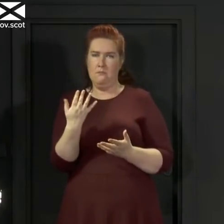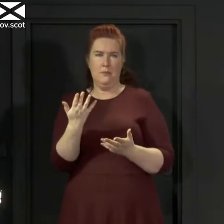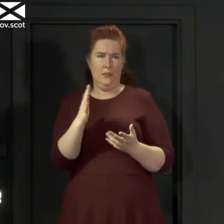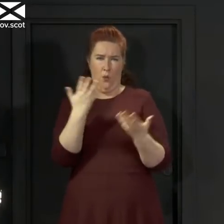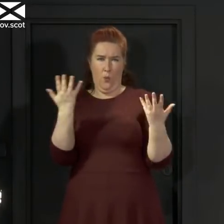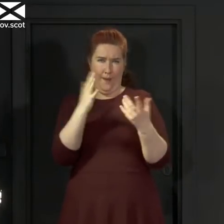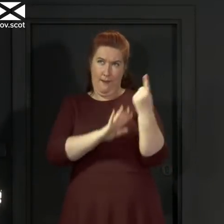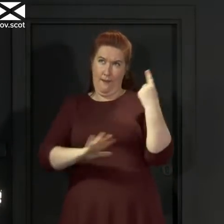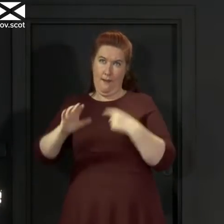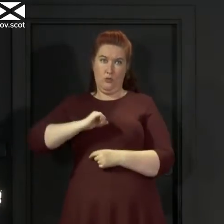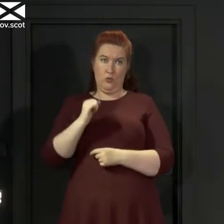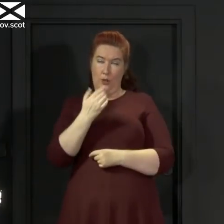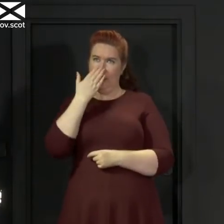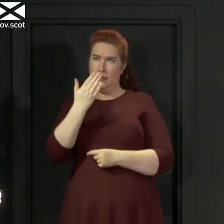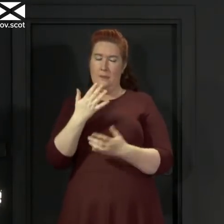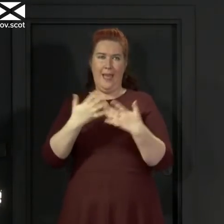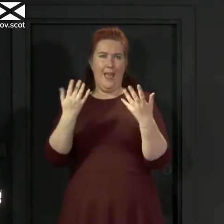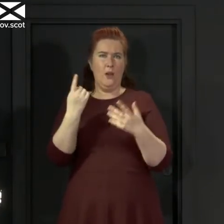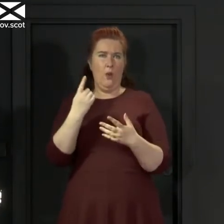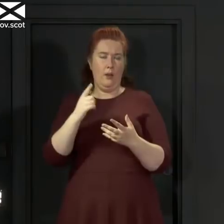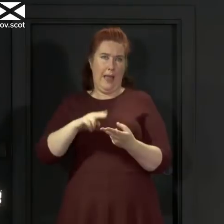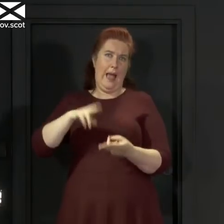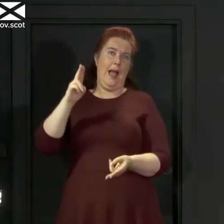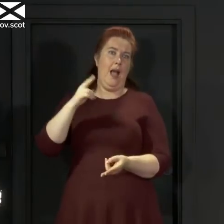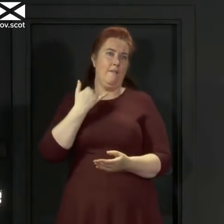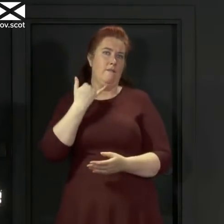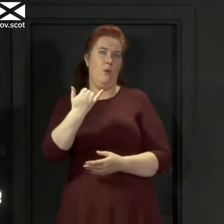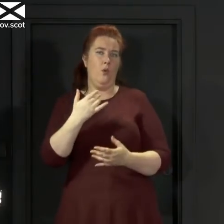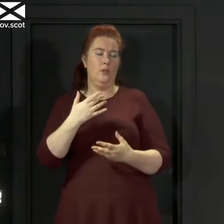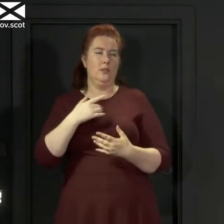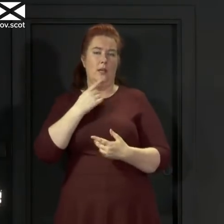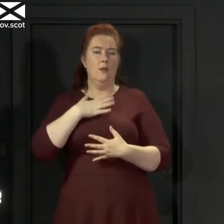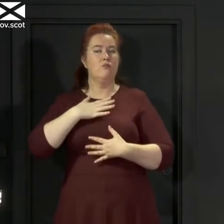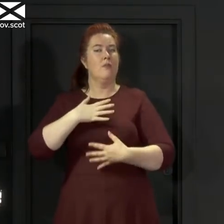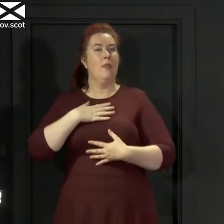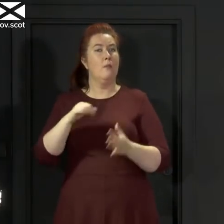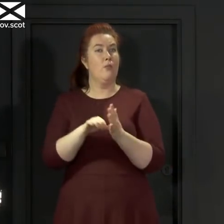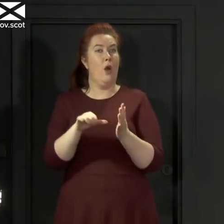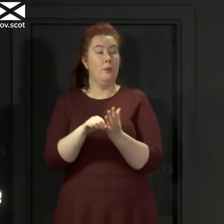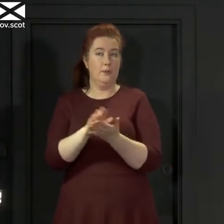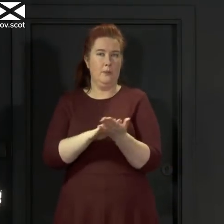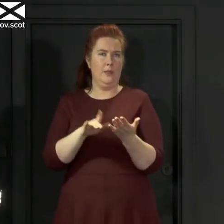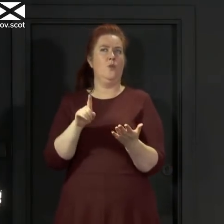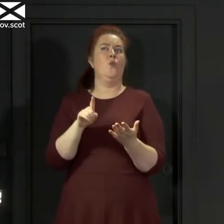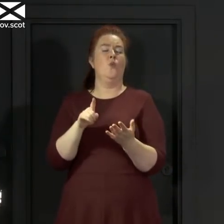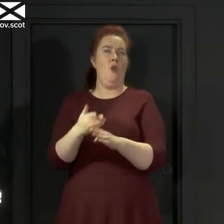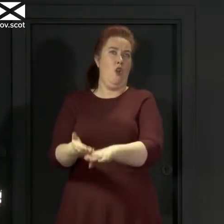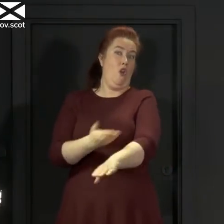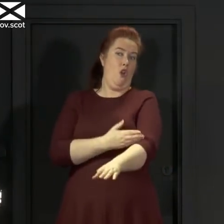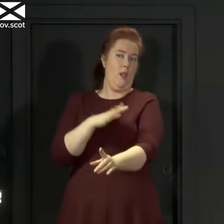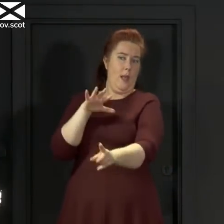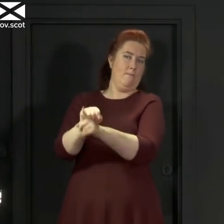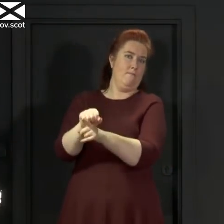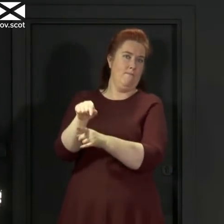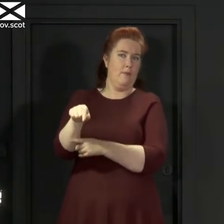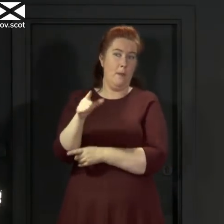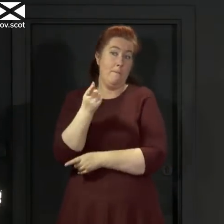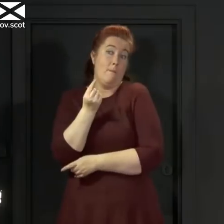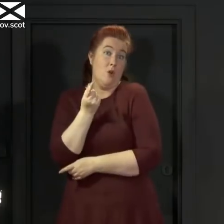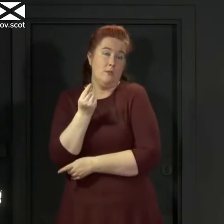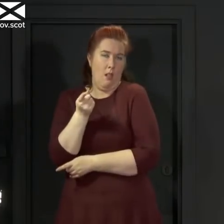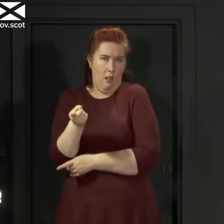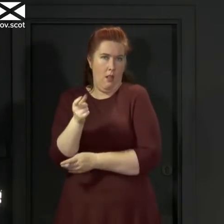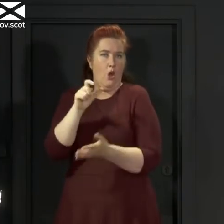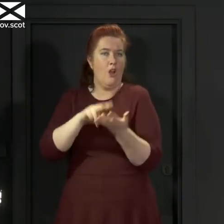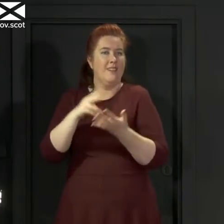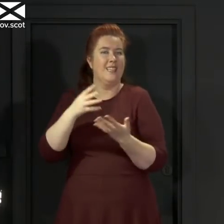the country an increase in calls with respiratory problems that might tell us that there's a bit of a problem emerging there so it's not a single a